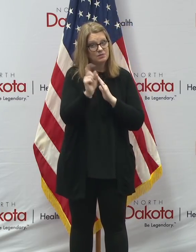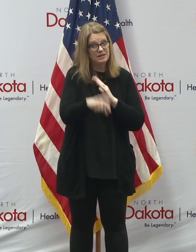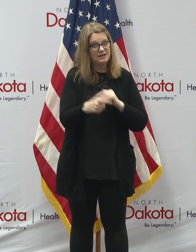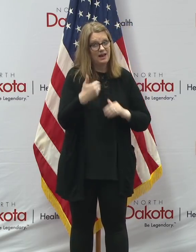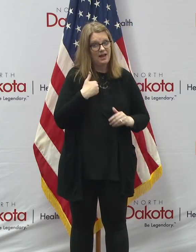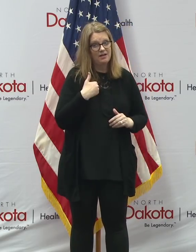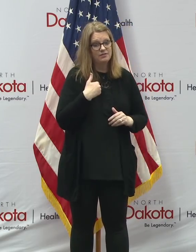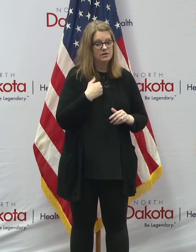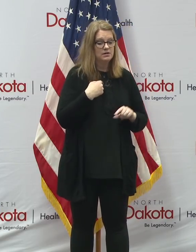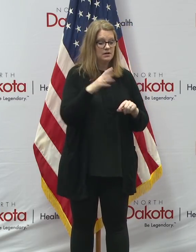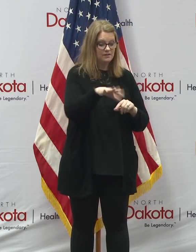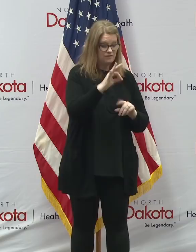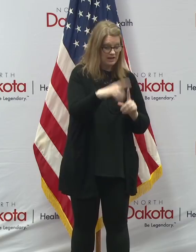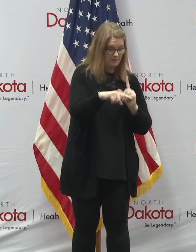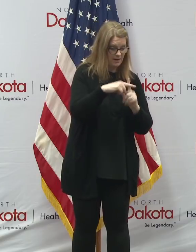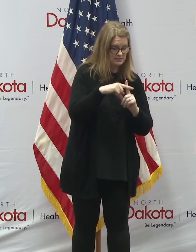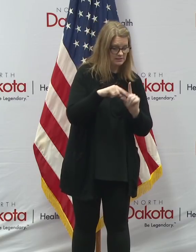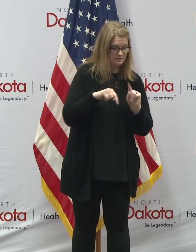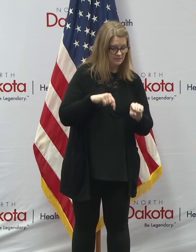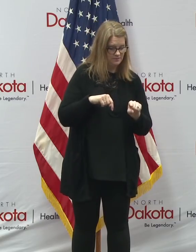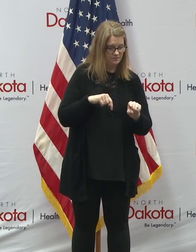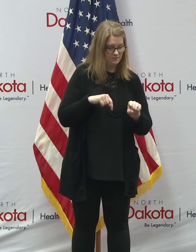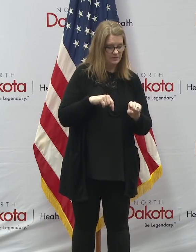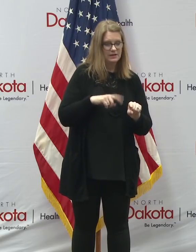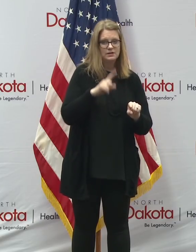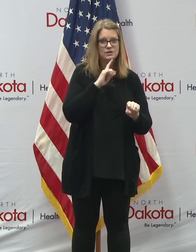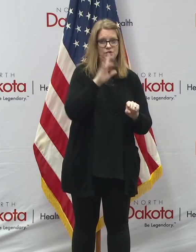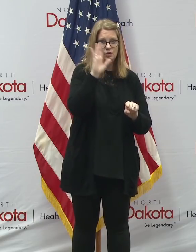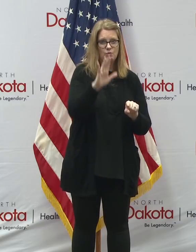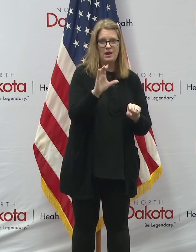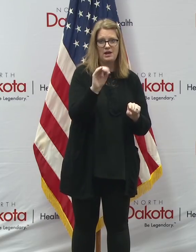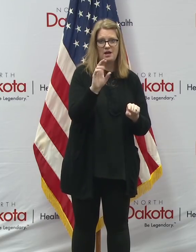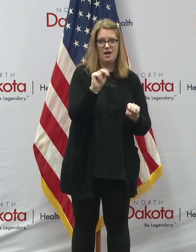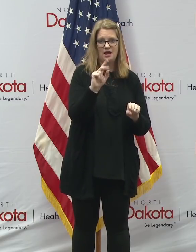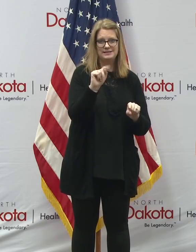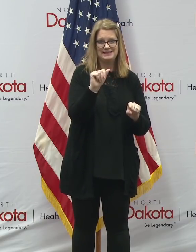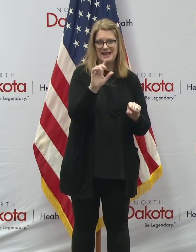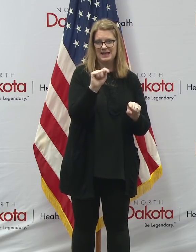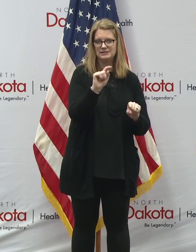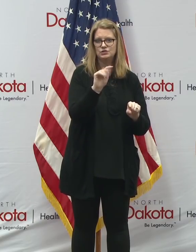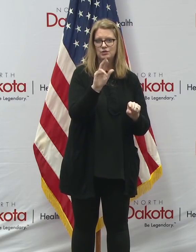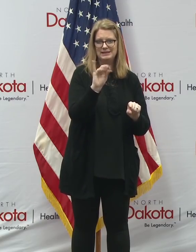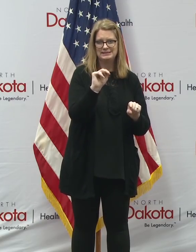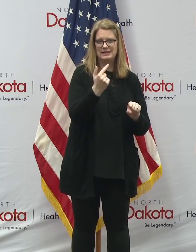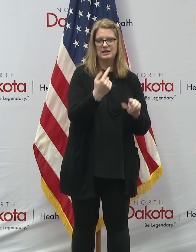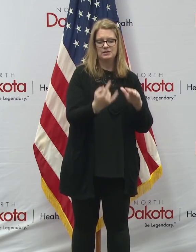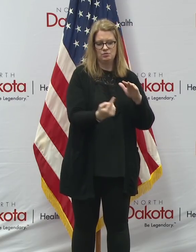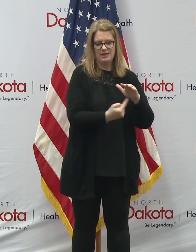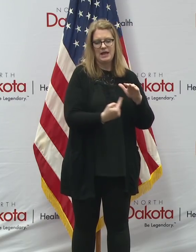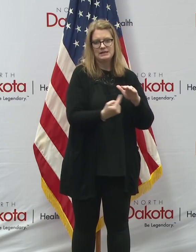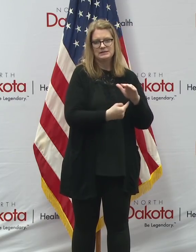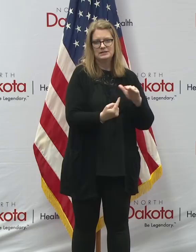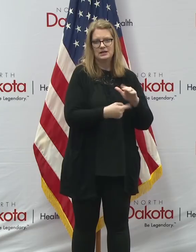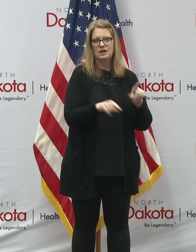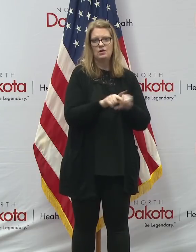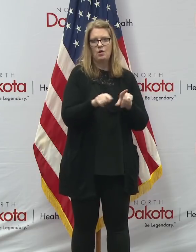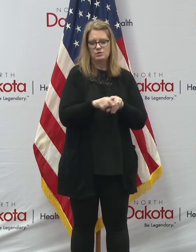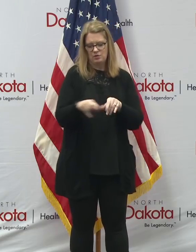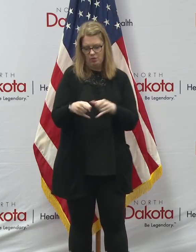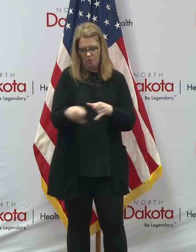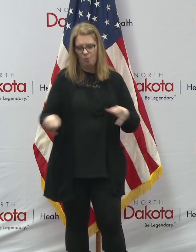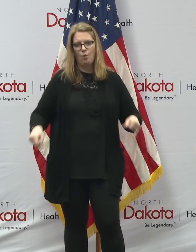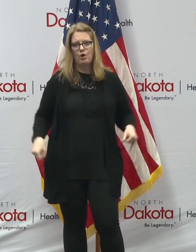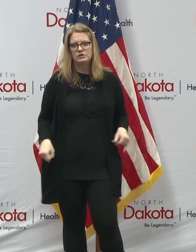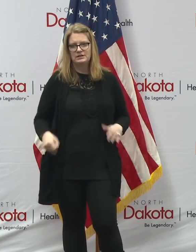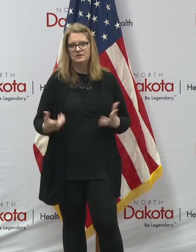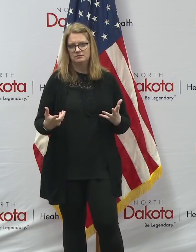find a positive, do great contact tracing, do the isolation, and do the quarantining. And that's going to help